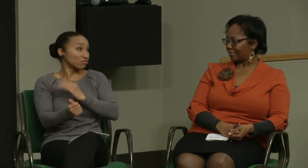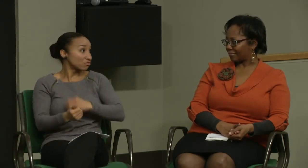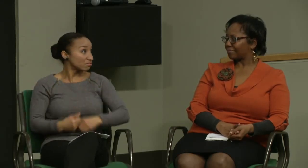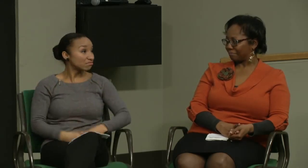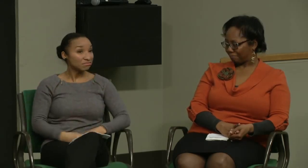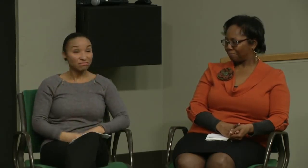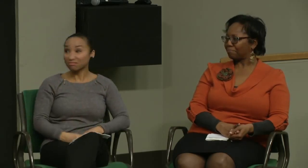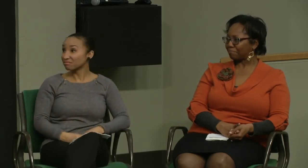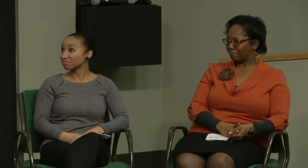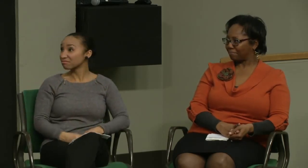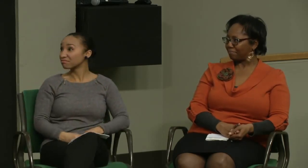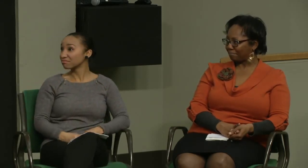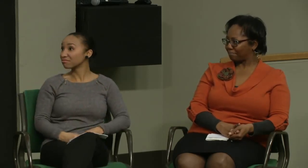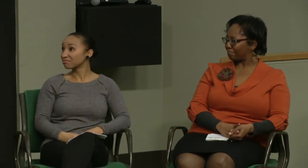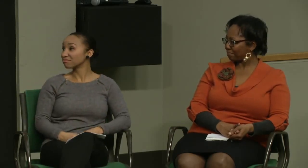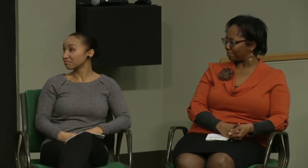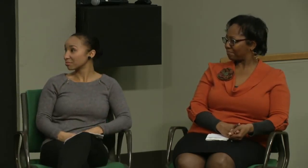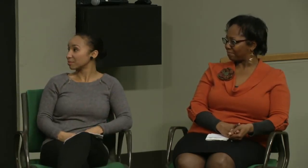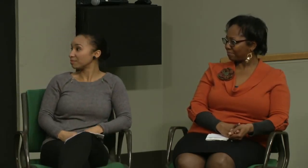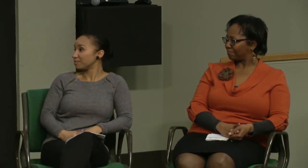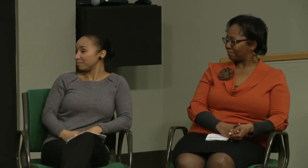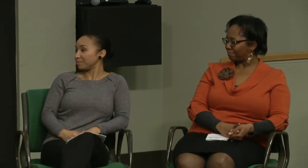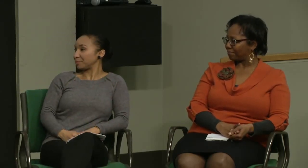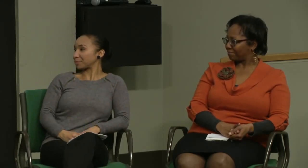help basically pull each other up and improve each other's skills.